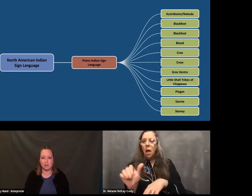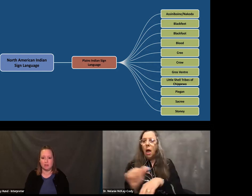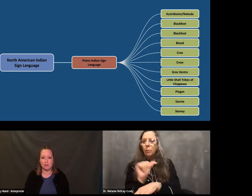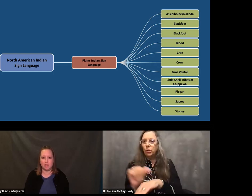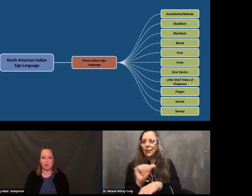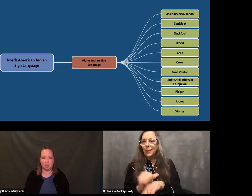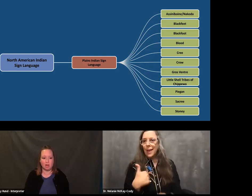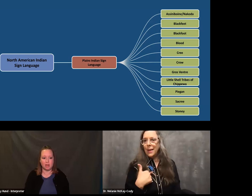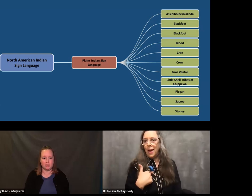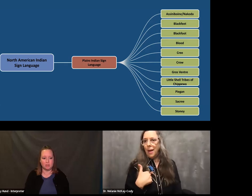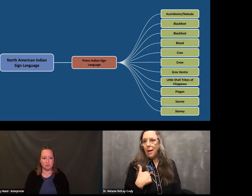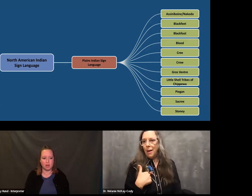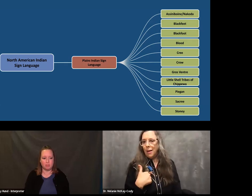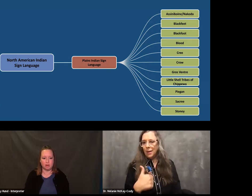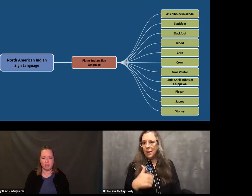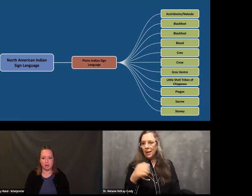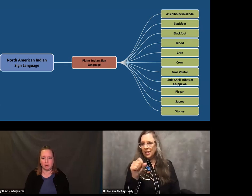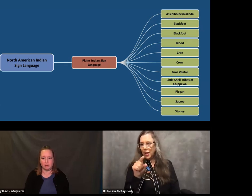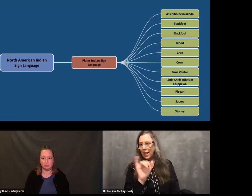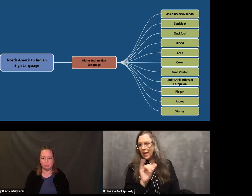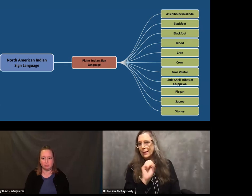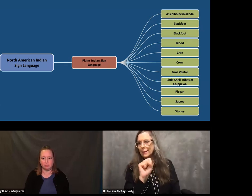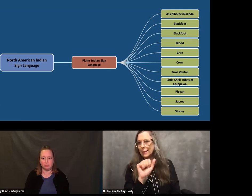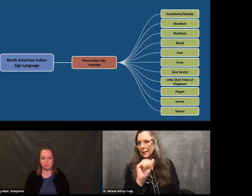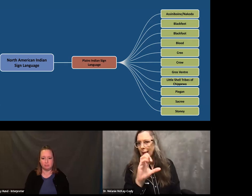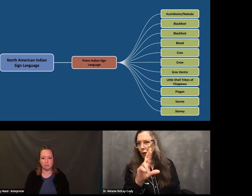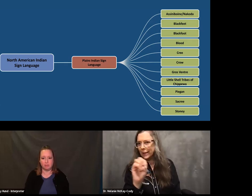Montana and on into Alberta, Canada.